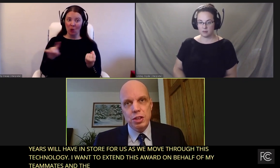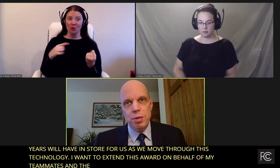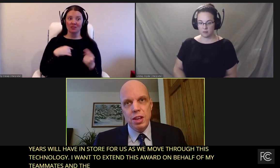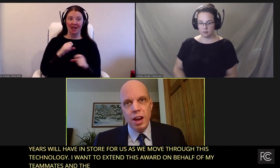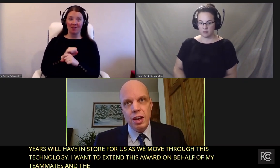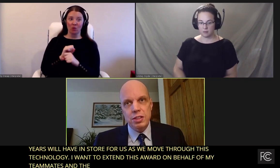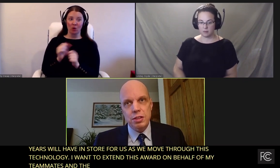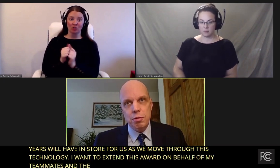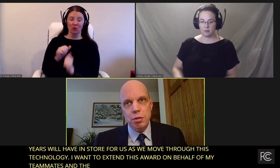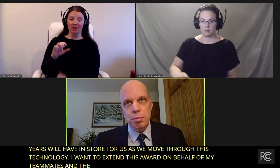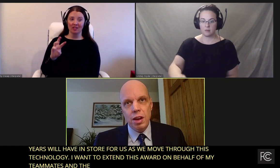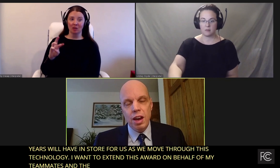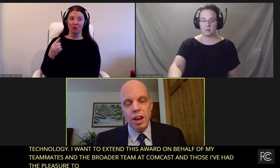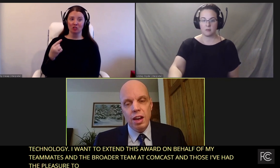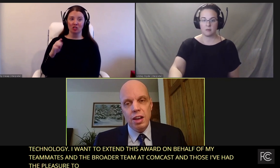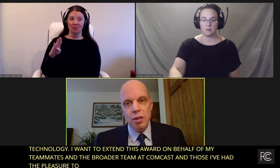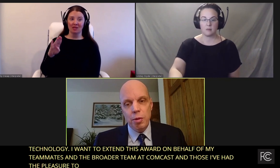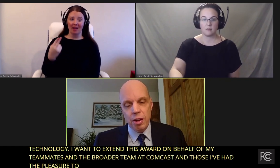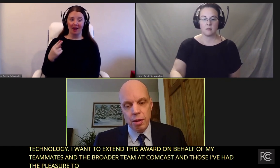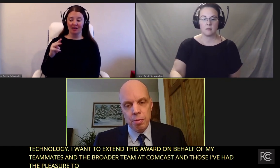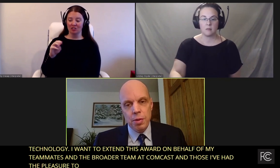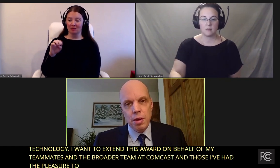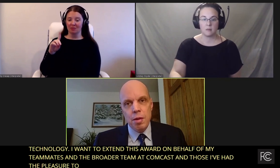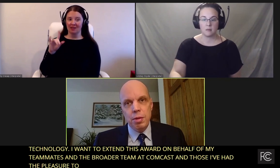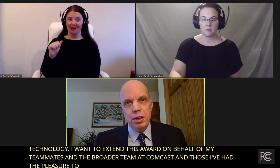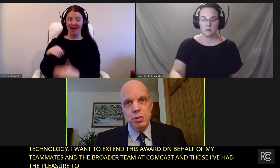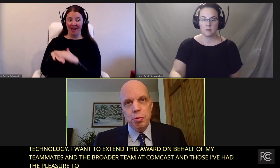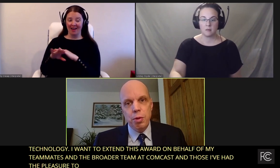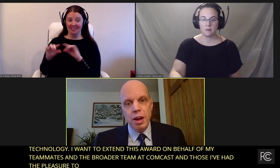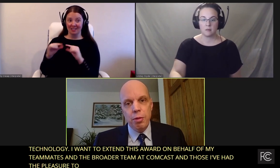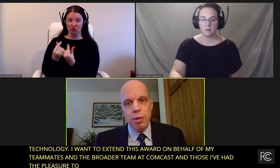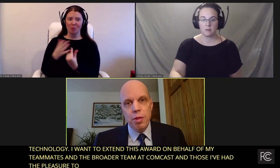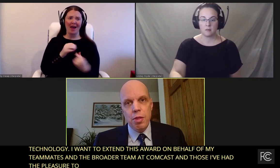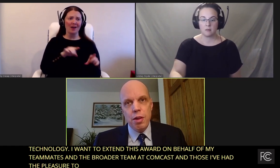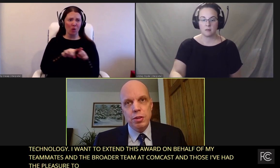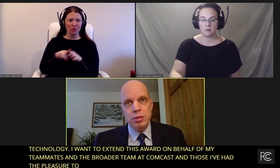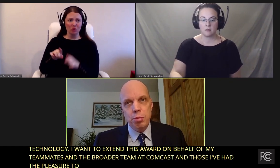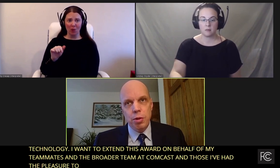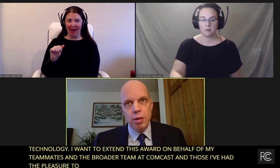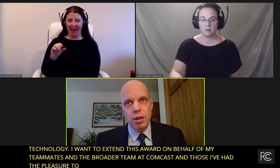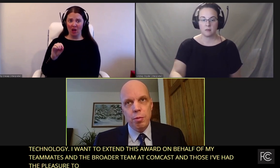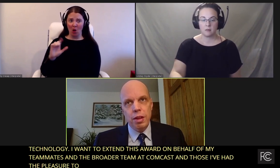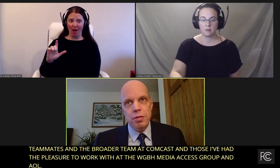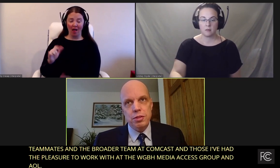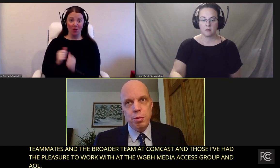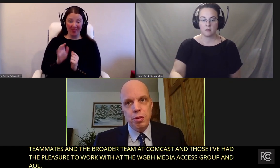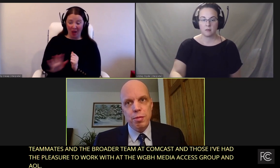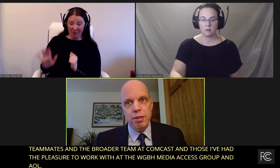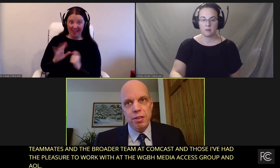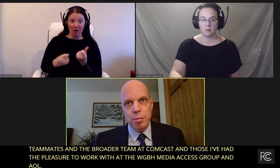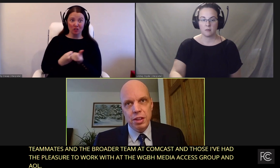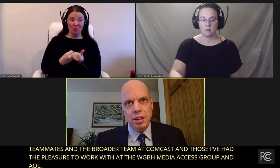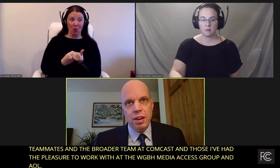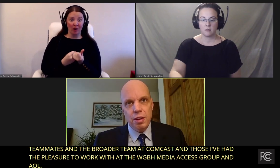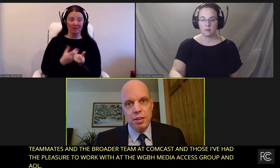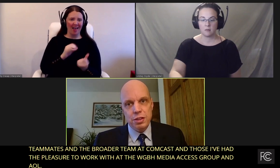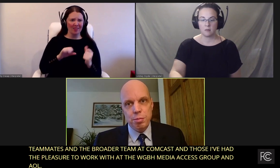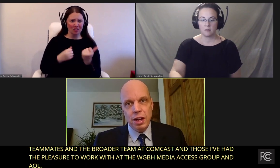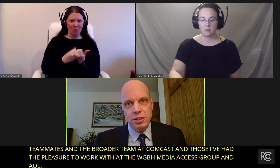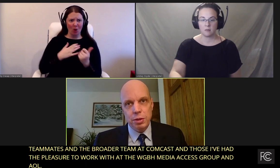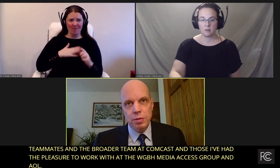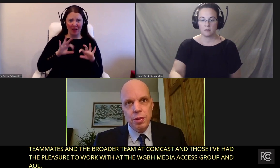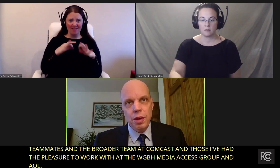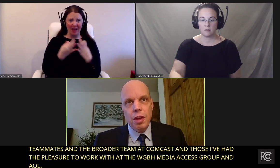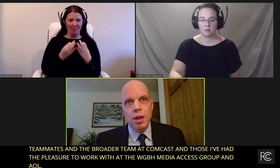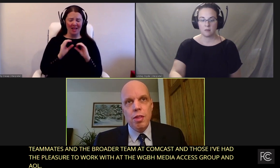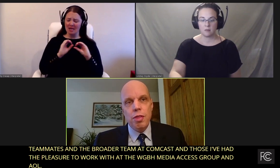WGBH media access group and AOL because without their support, without the support of my family, none of